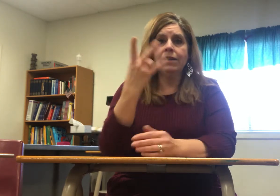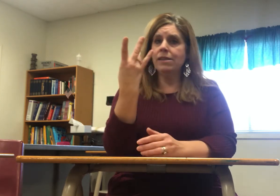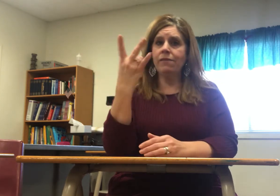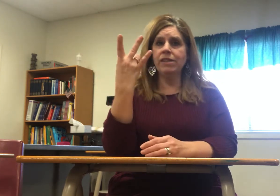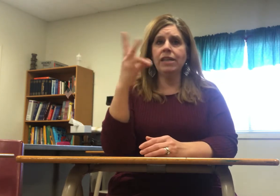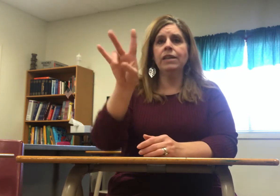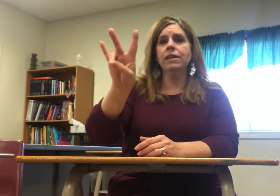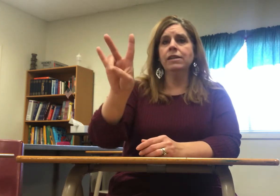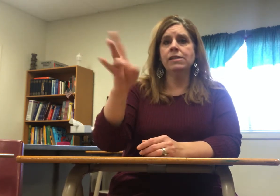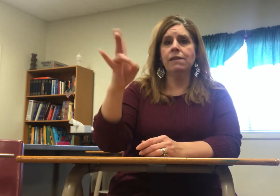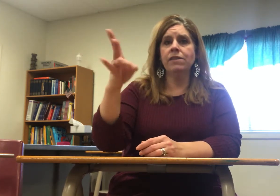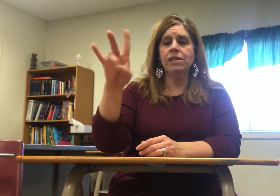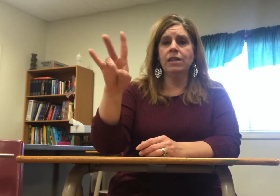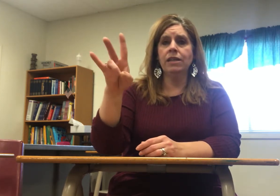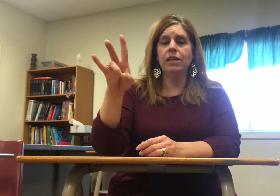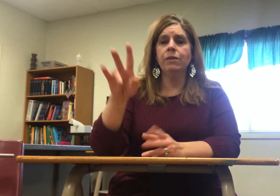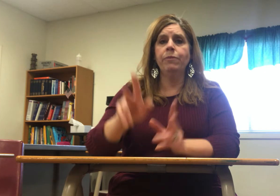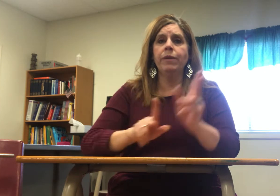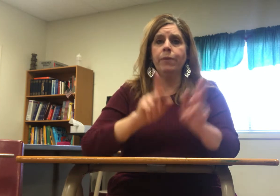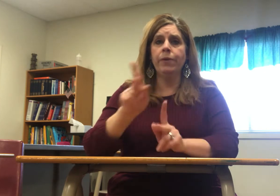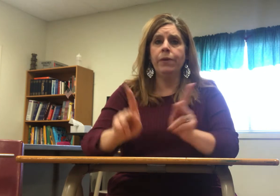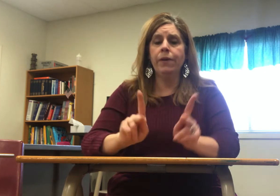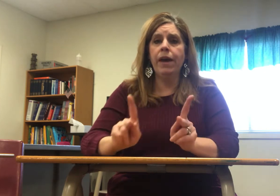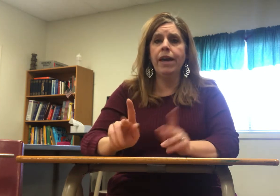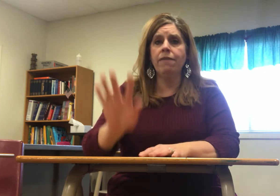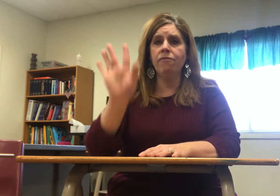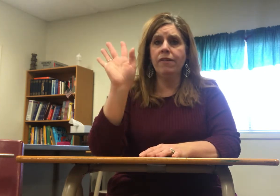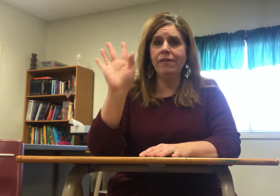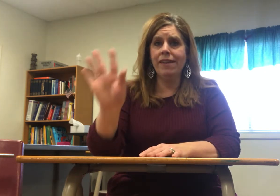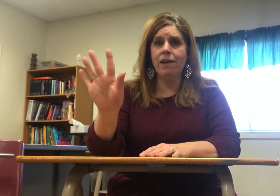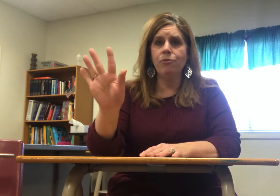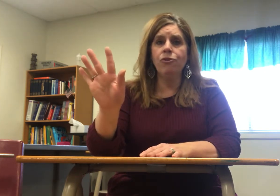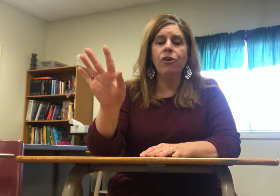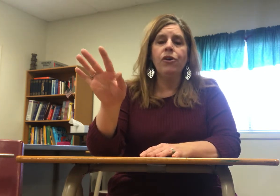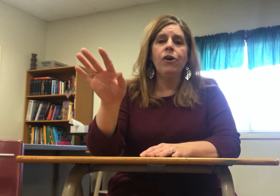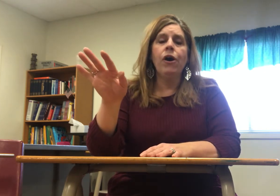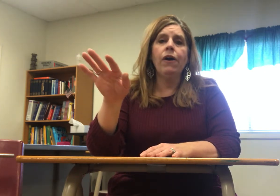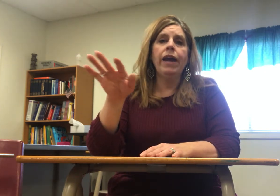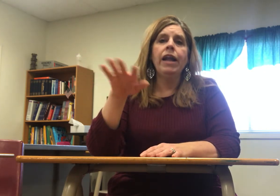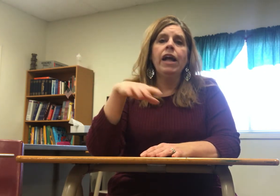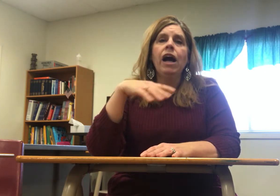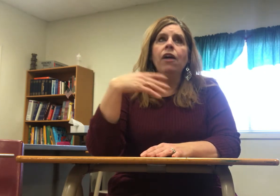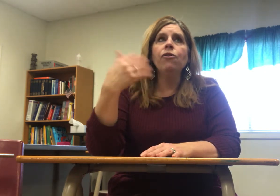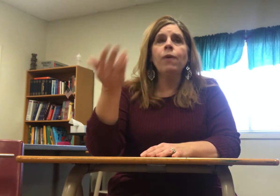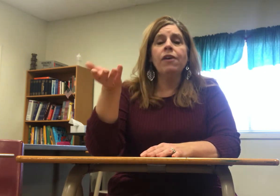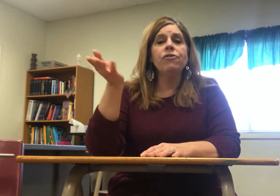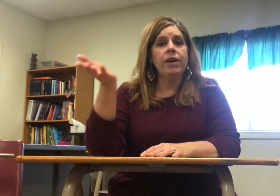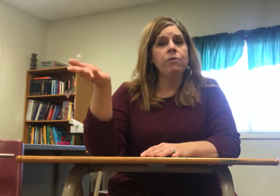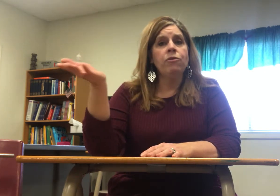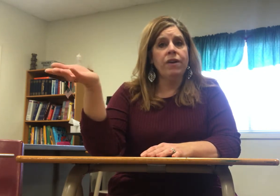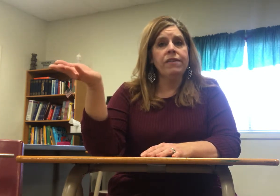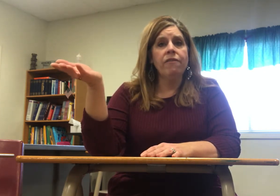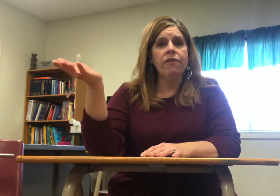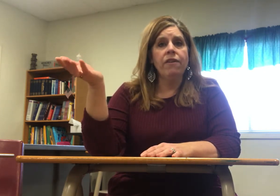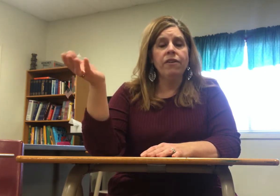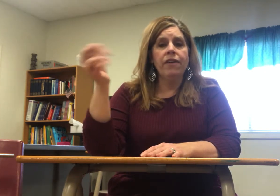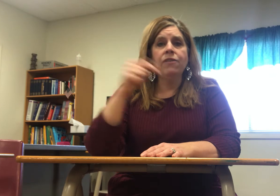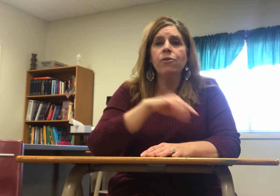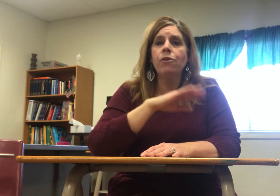17 17 people okay hand faces out all right otherwise your hand will face out for everything so the